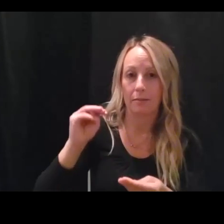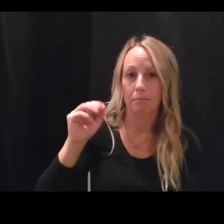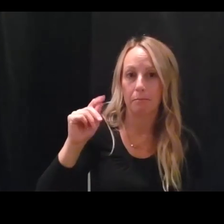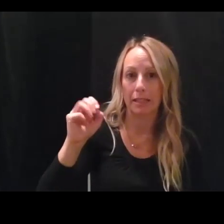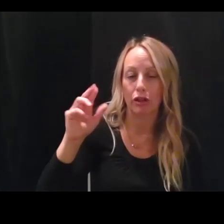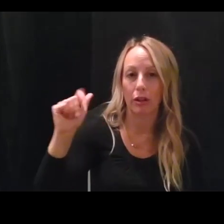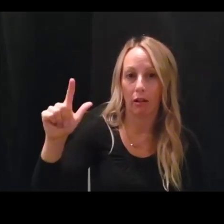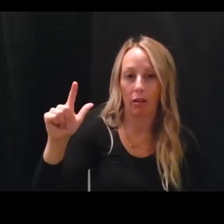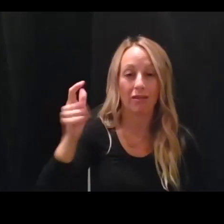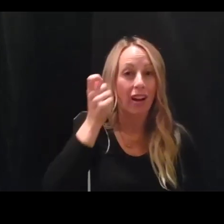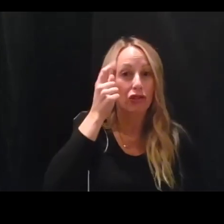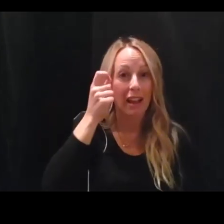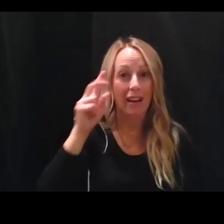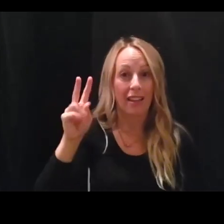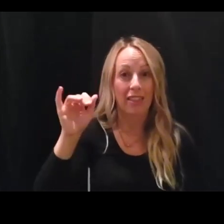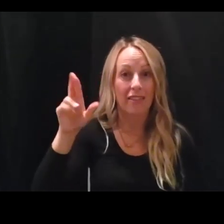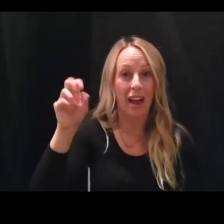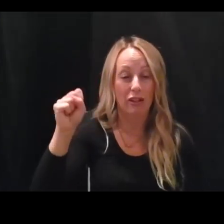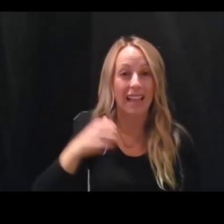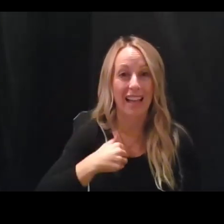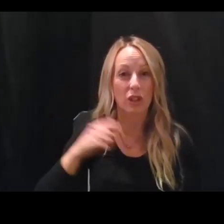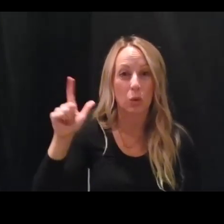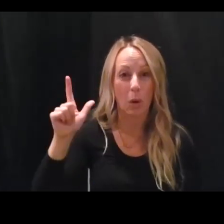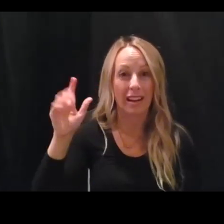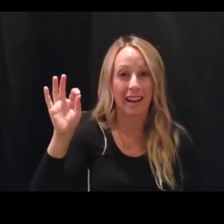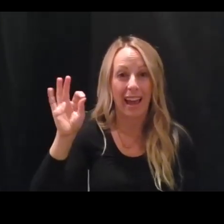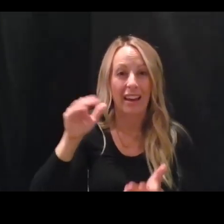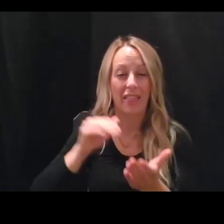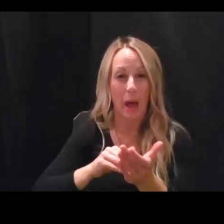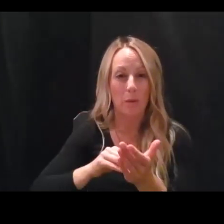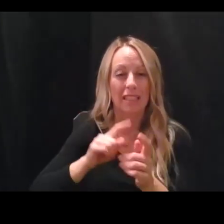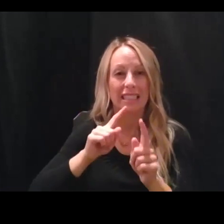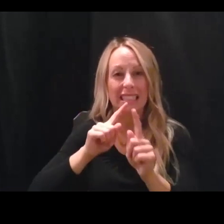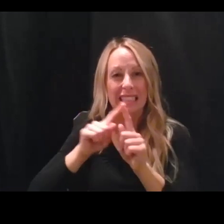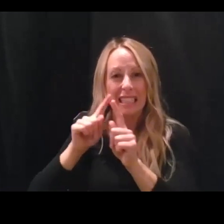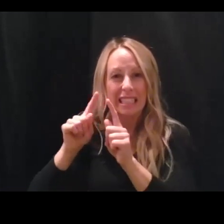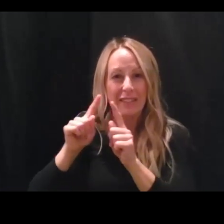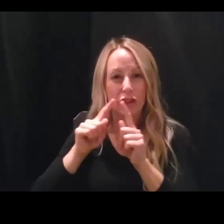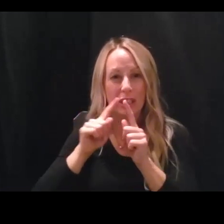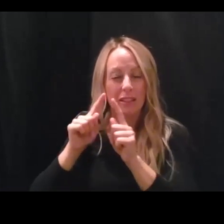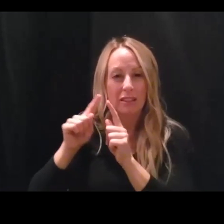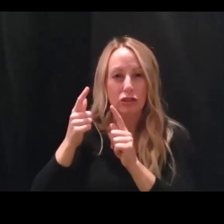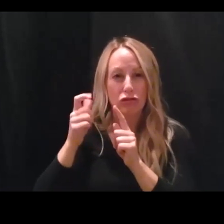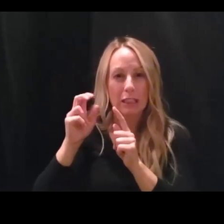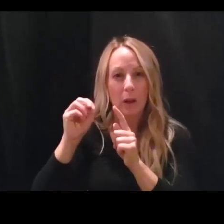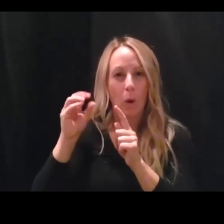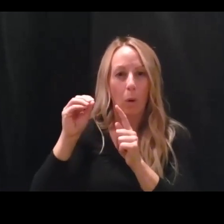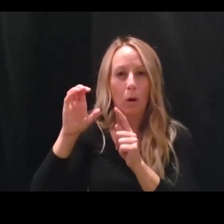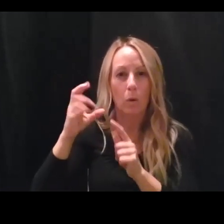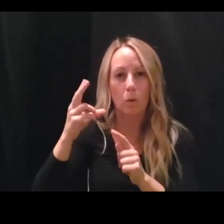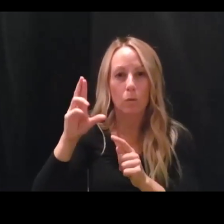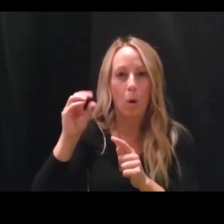virus has 29,000 bases in its genetic material, its genome, chromosome.